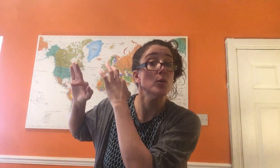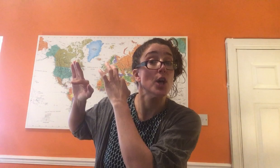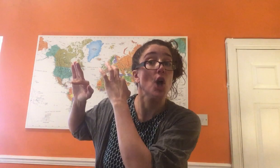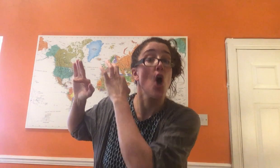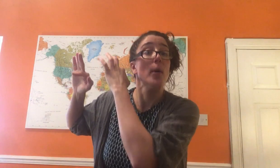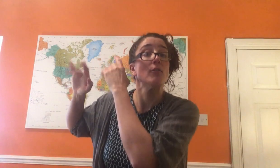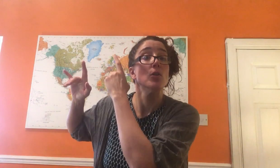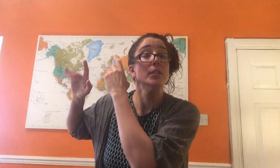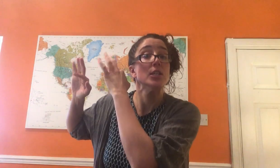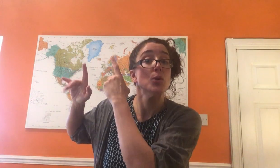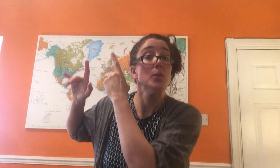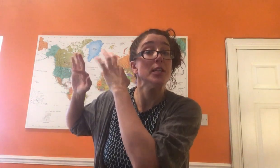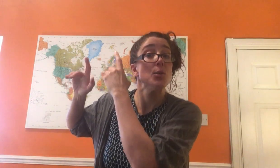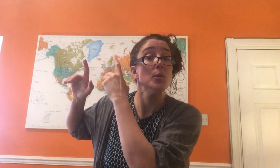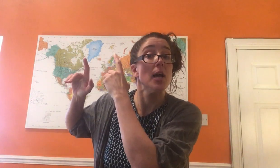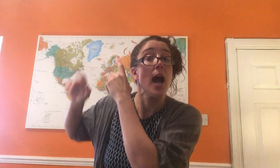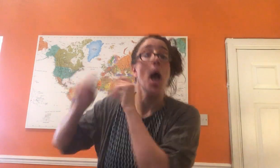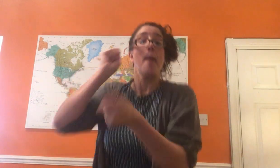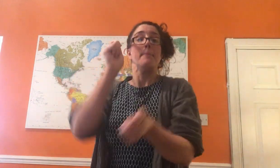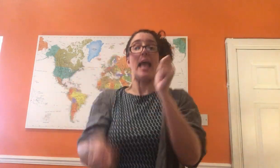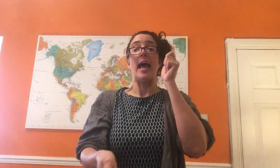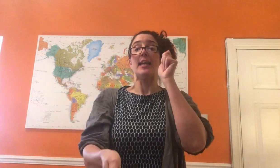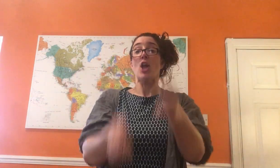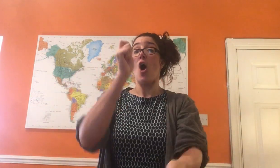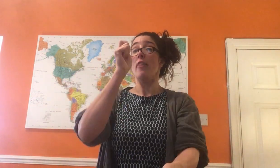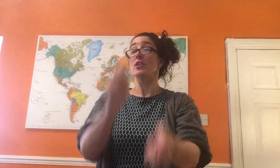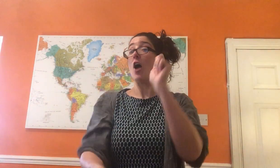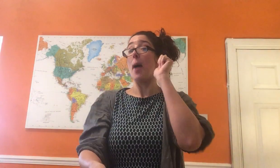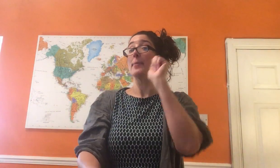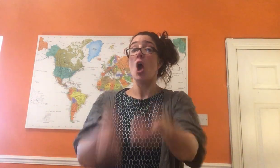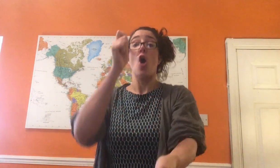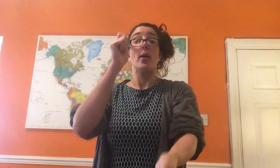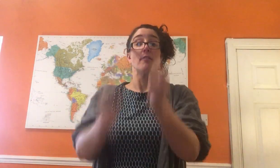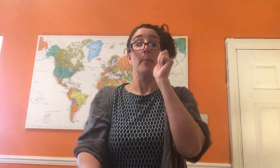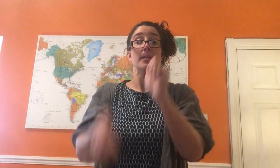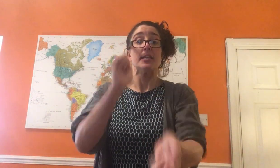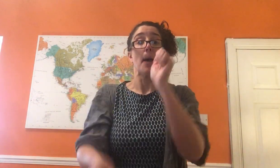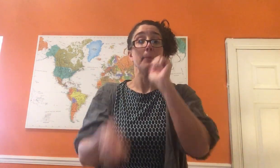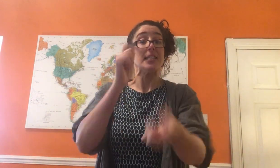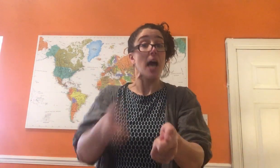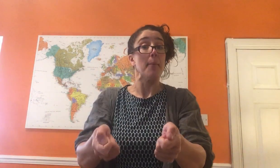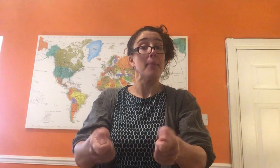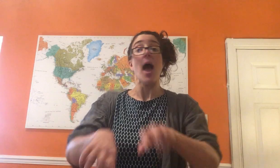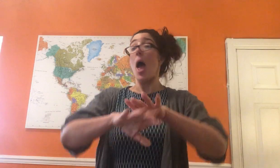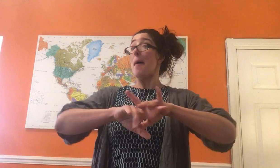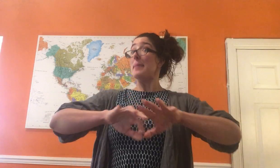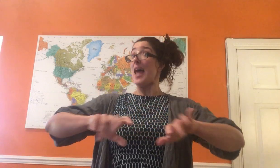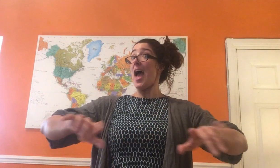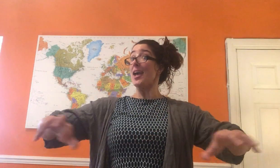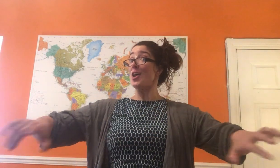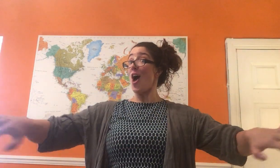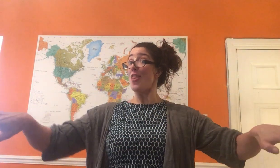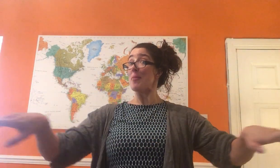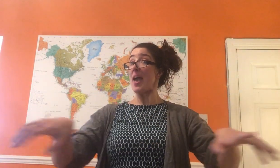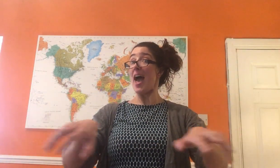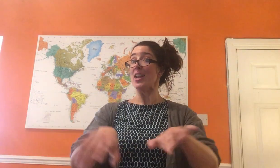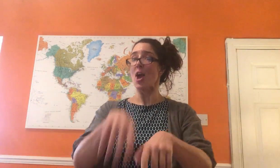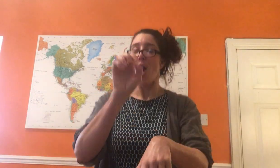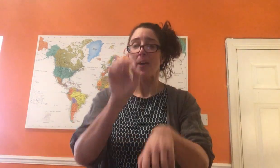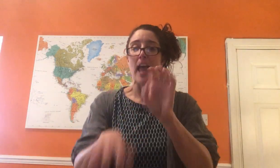going